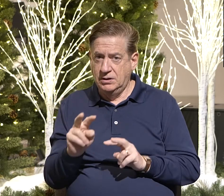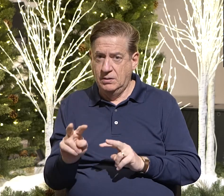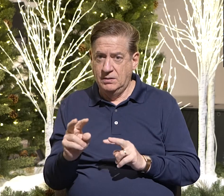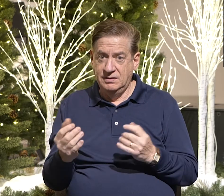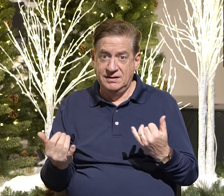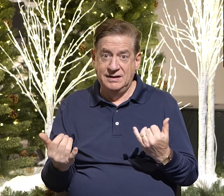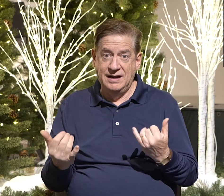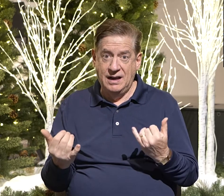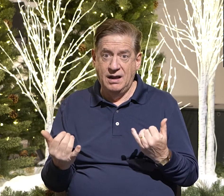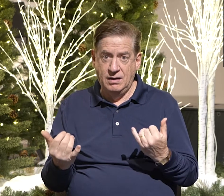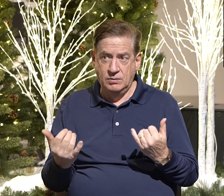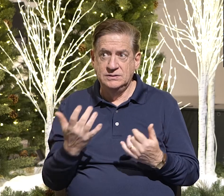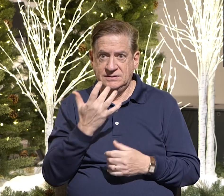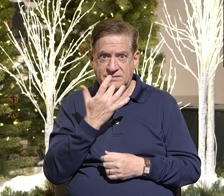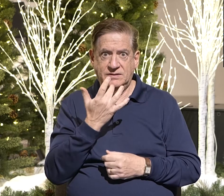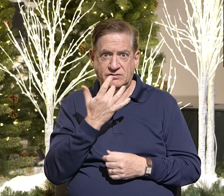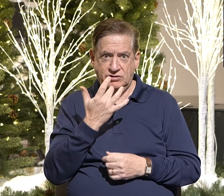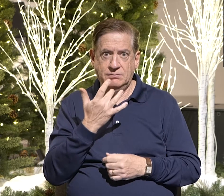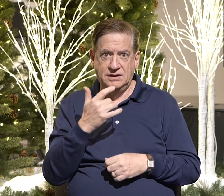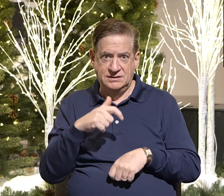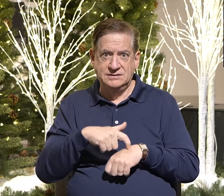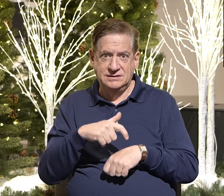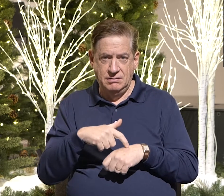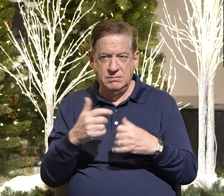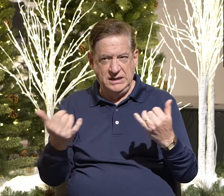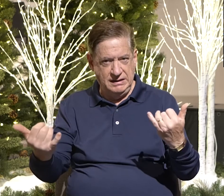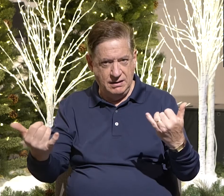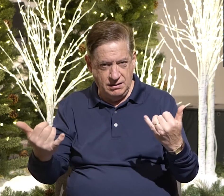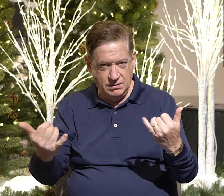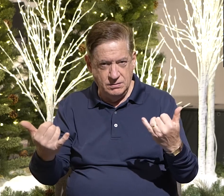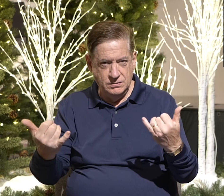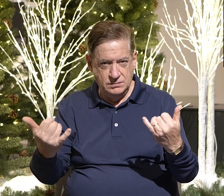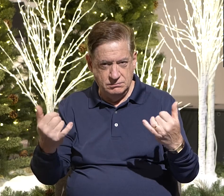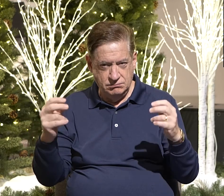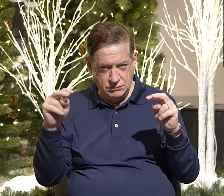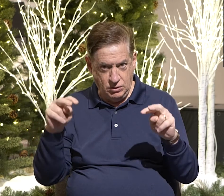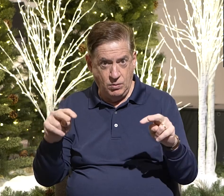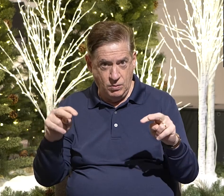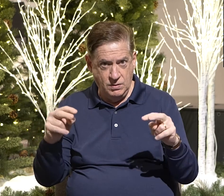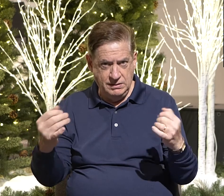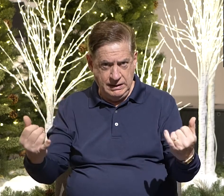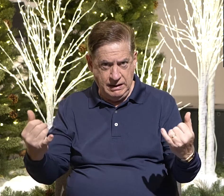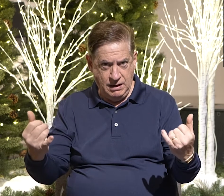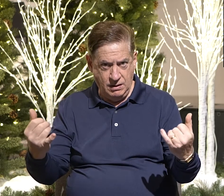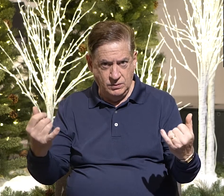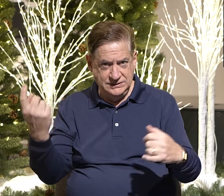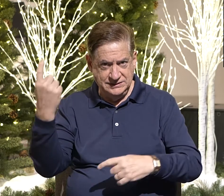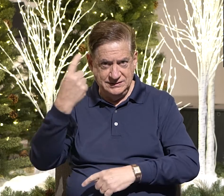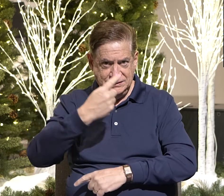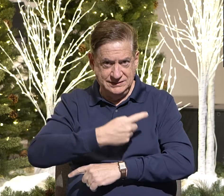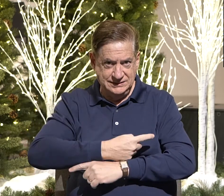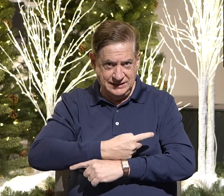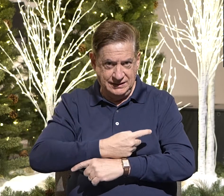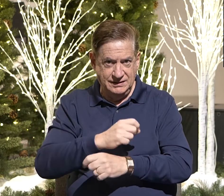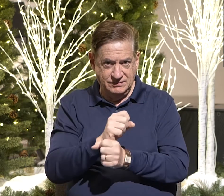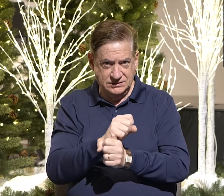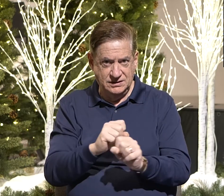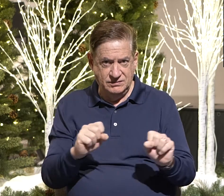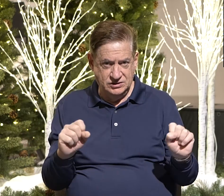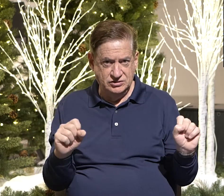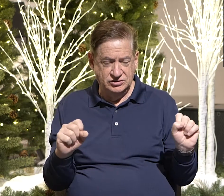now is a favorable time. Behold, now is the day of salvation.